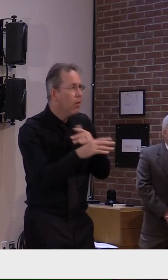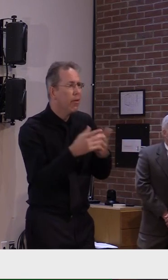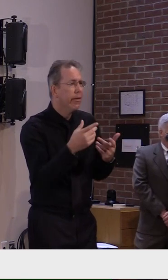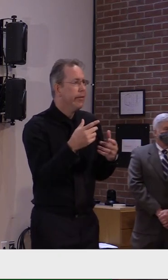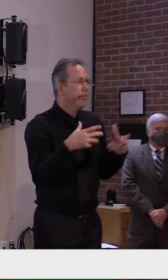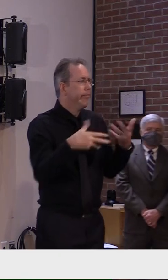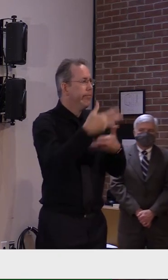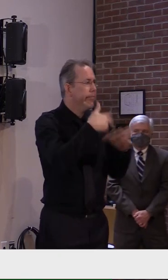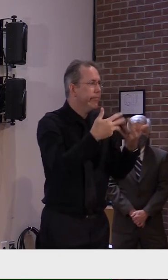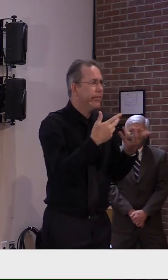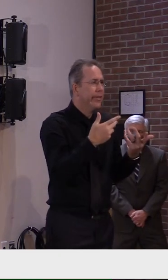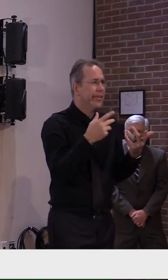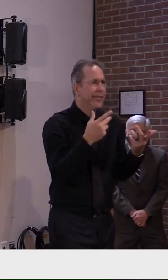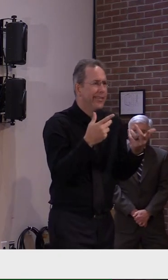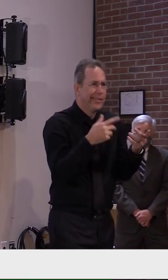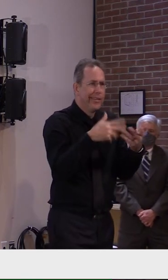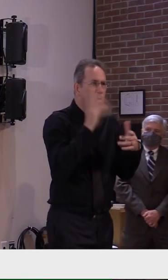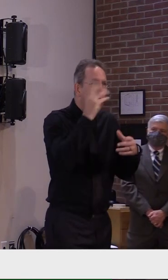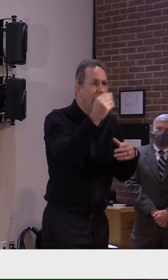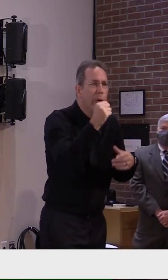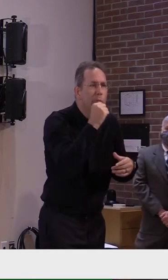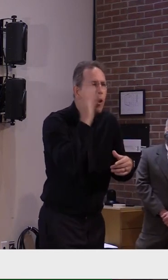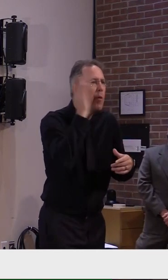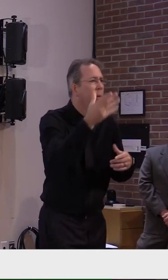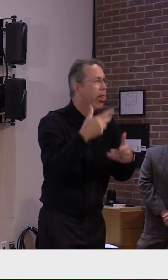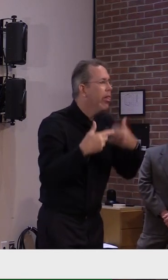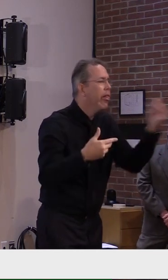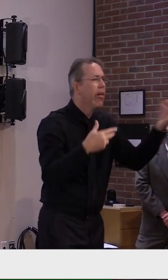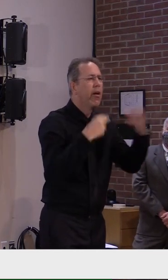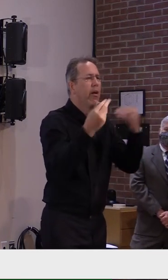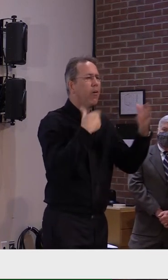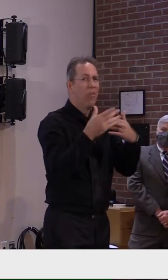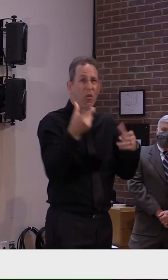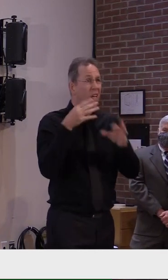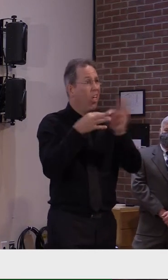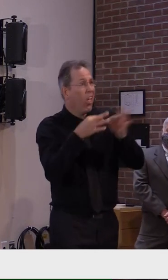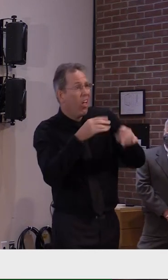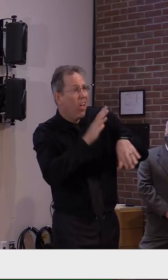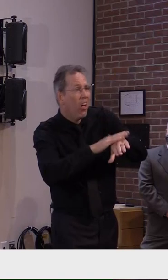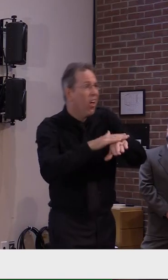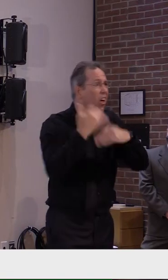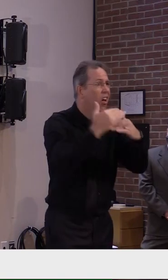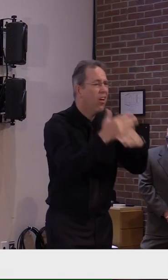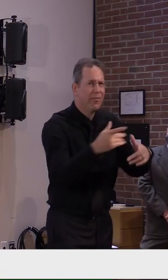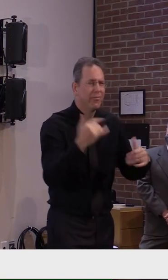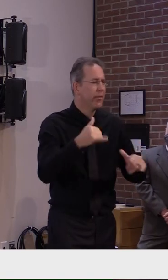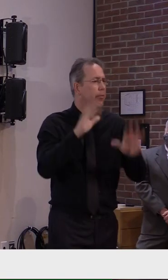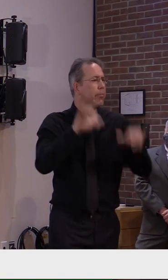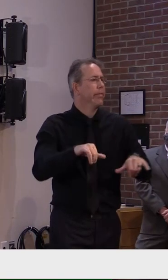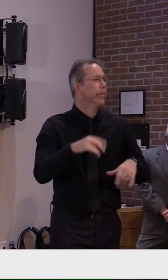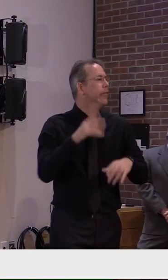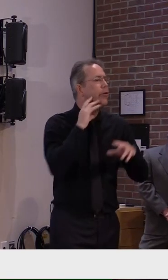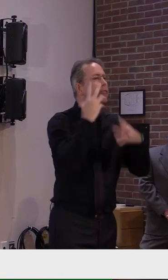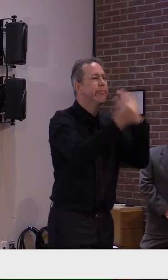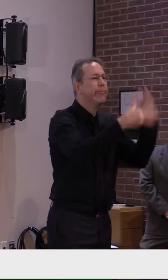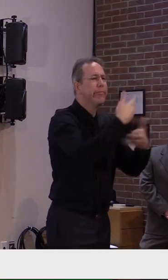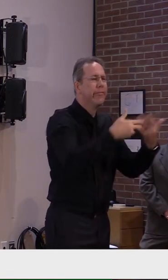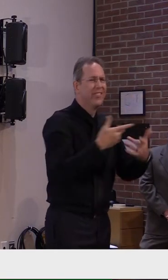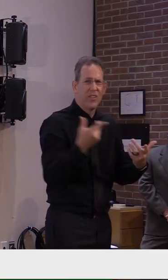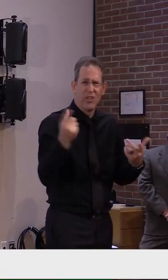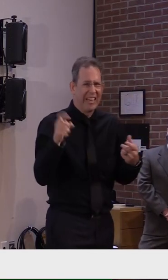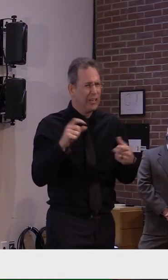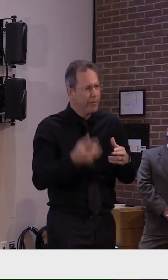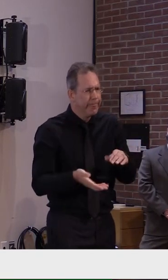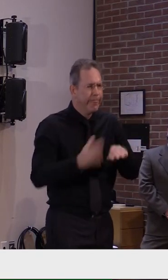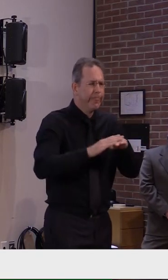themselves? Yeah. Well, again, we're doing the best we can based on the data and the science. As I said earlier, we aren't finding